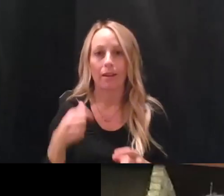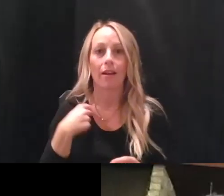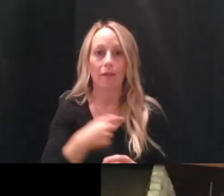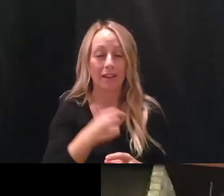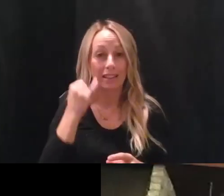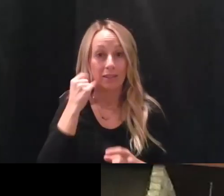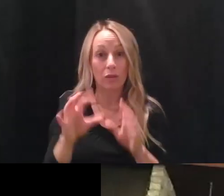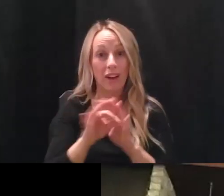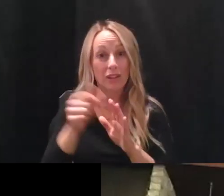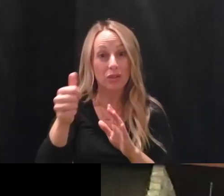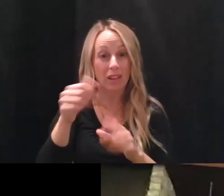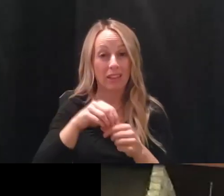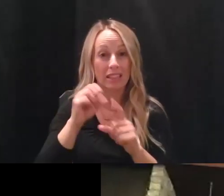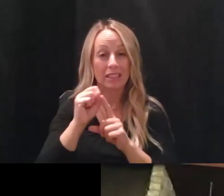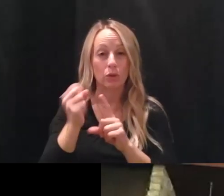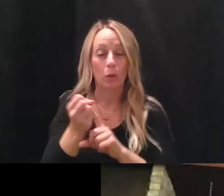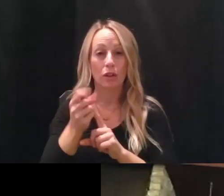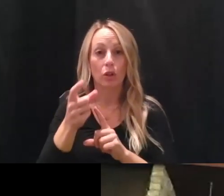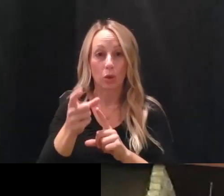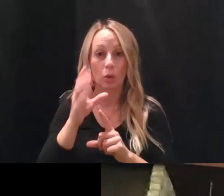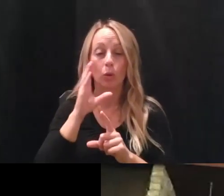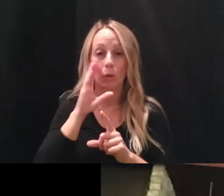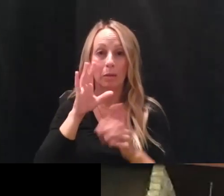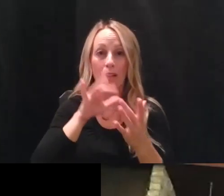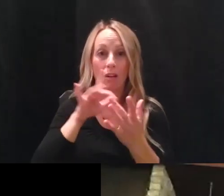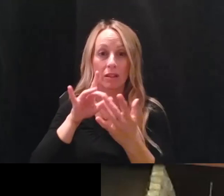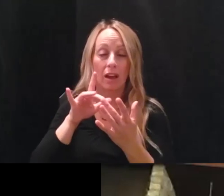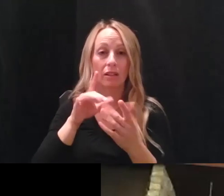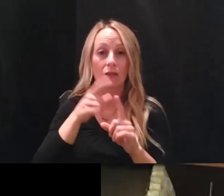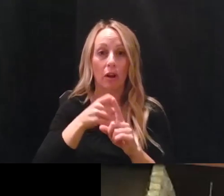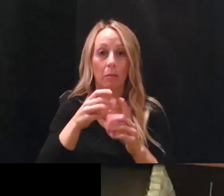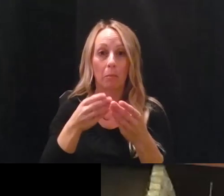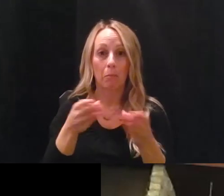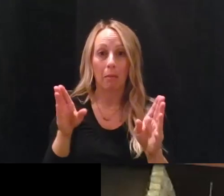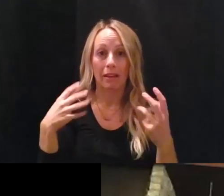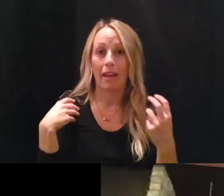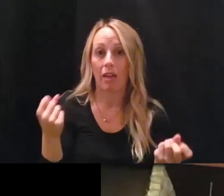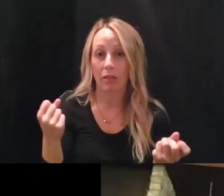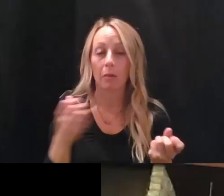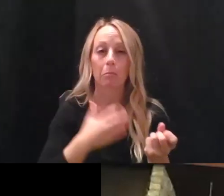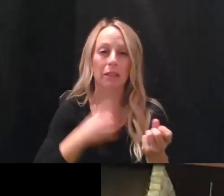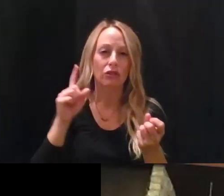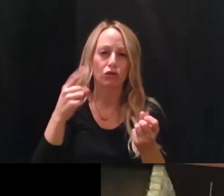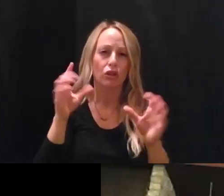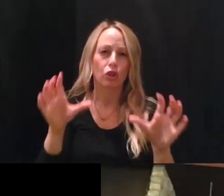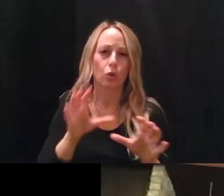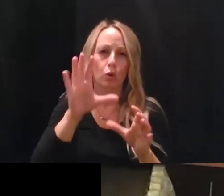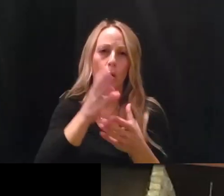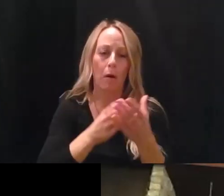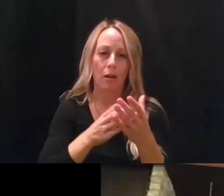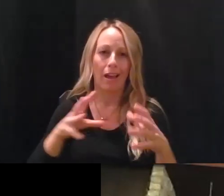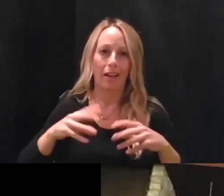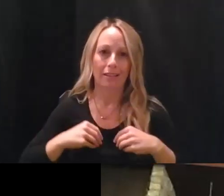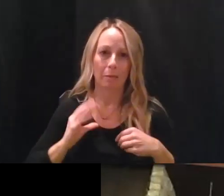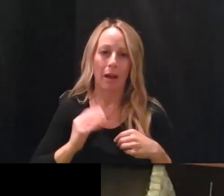in a situation where you're getting contacted by public health, we simply ask you to do your part. Take our phone call,